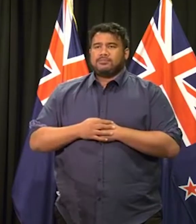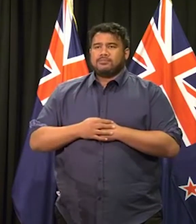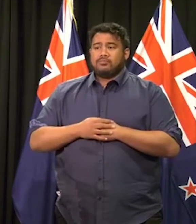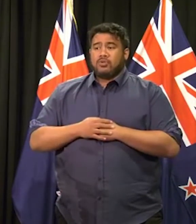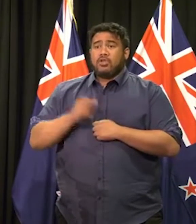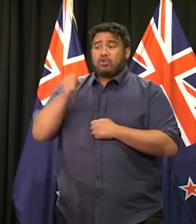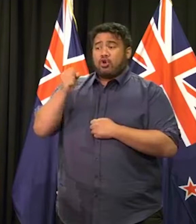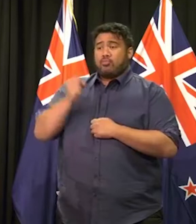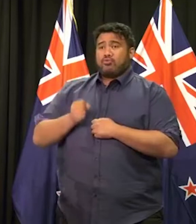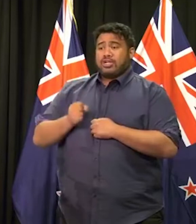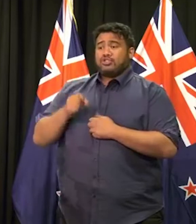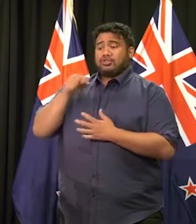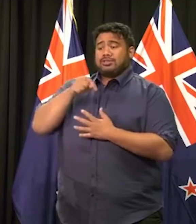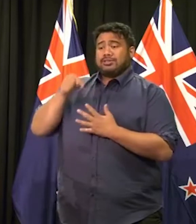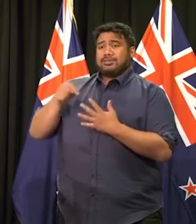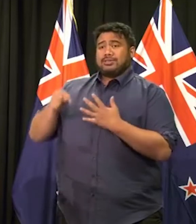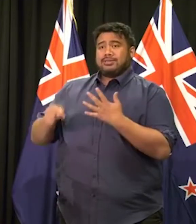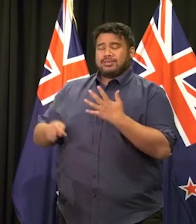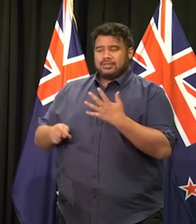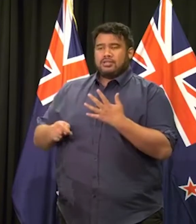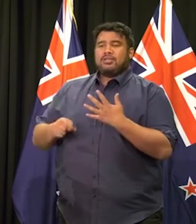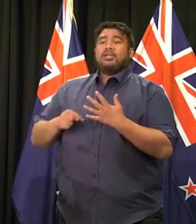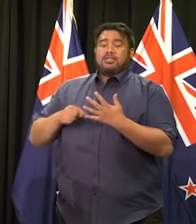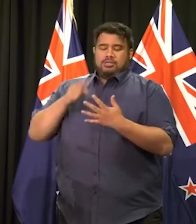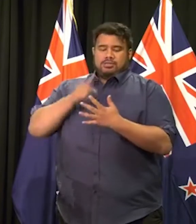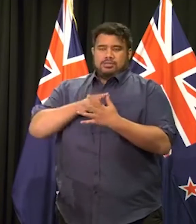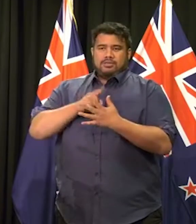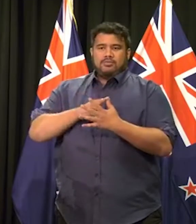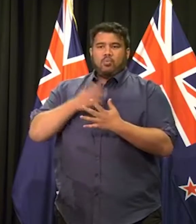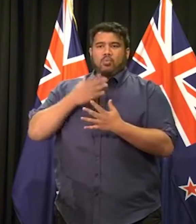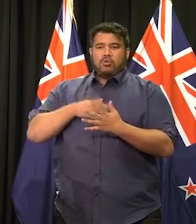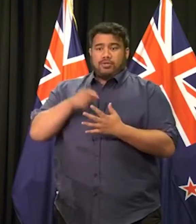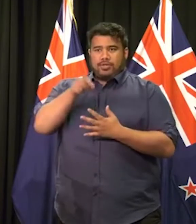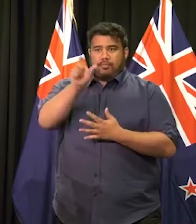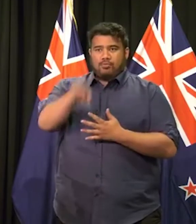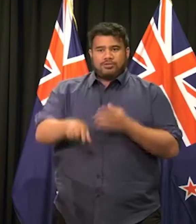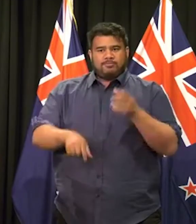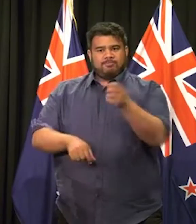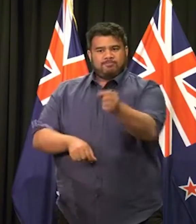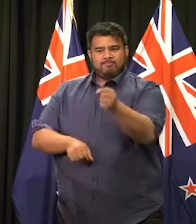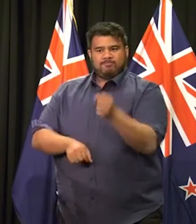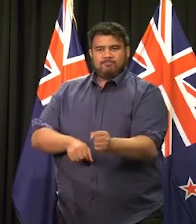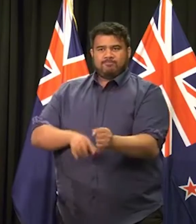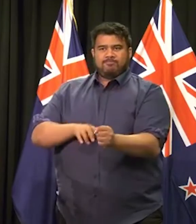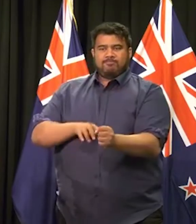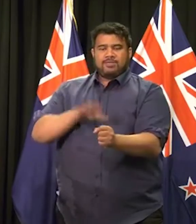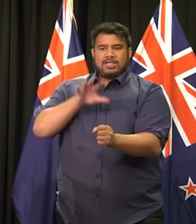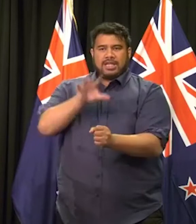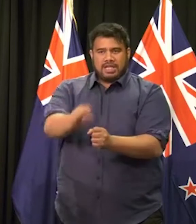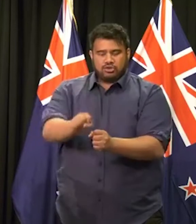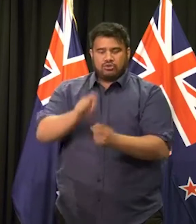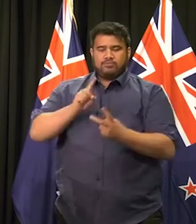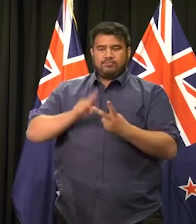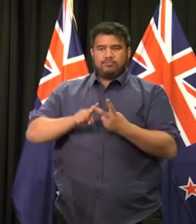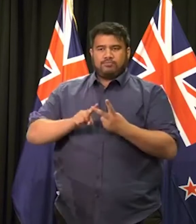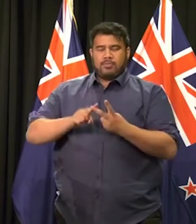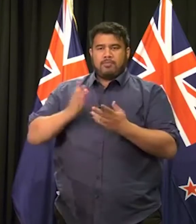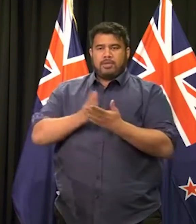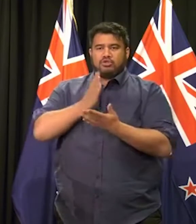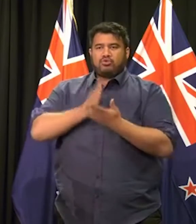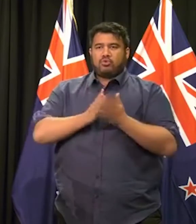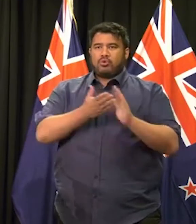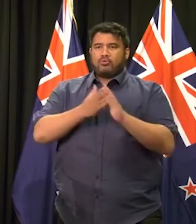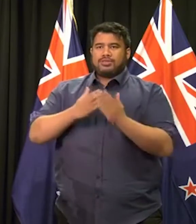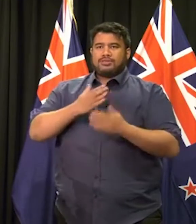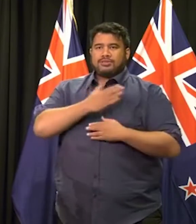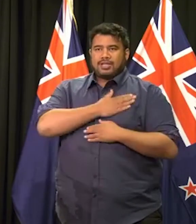operation to bring to justice the person involved, to right through to securing the safety of our communities. And